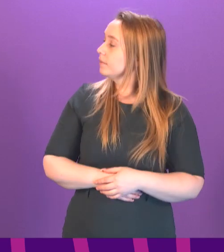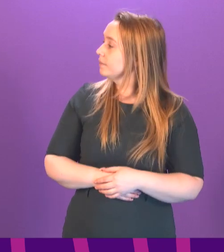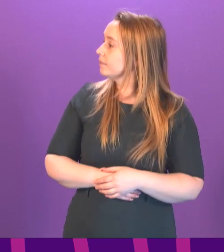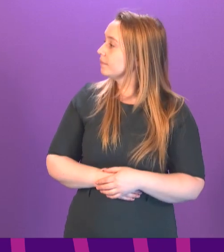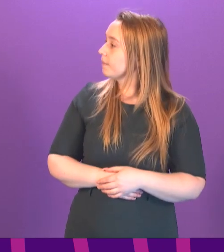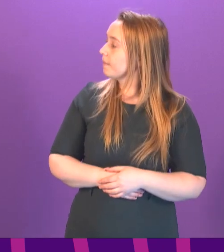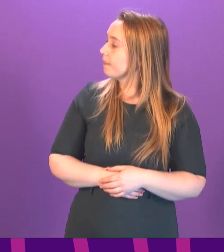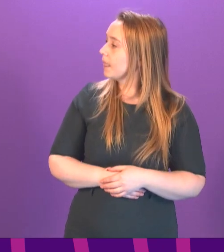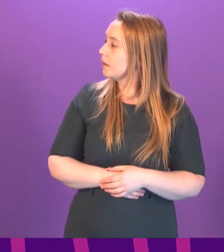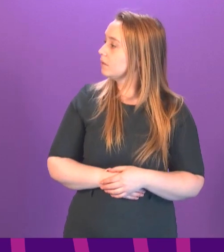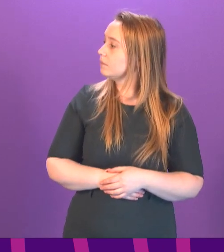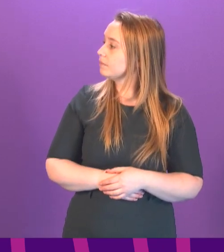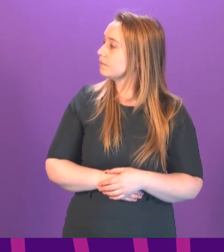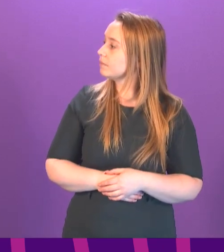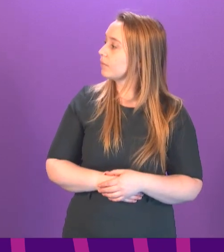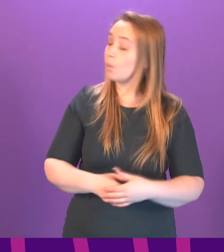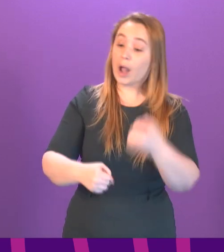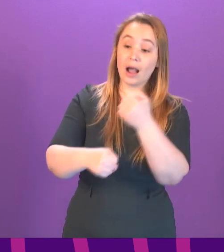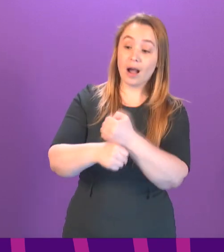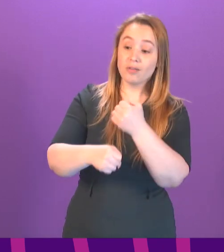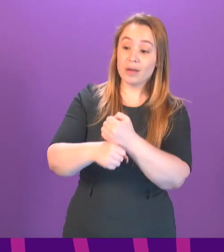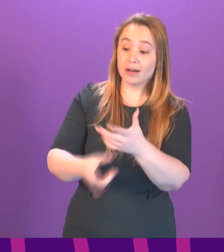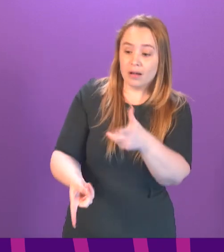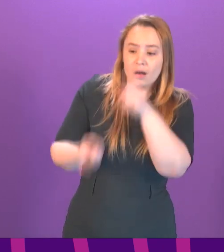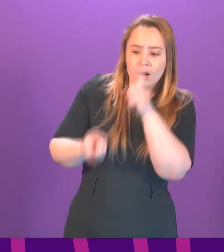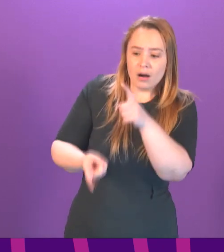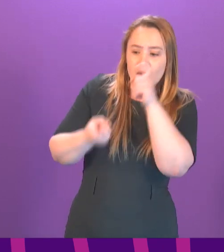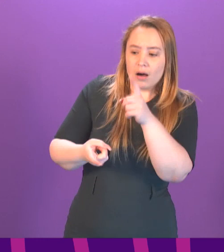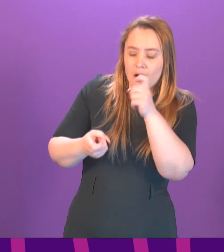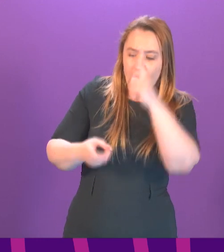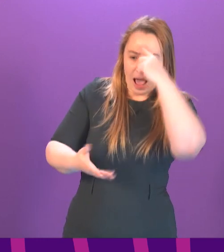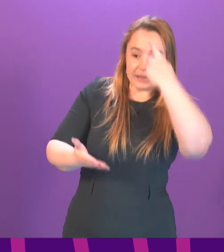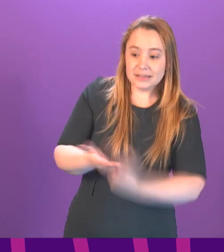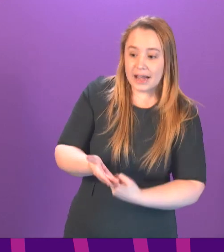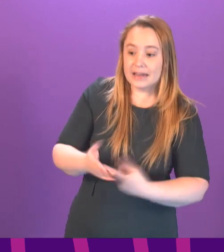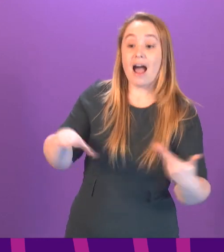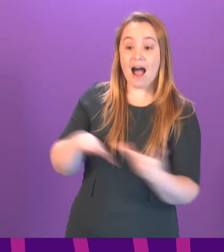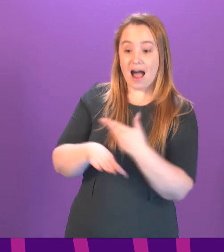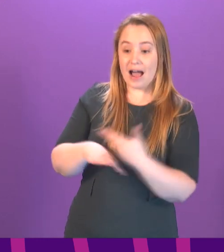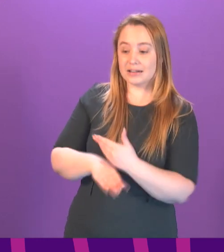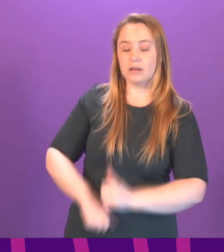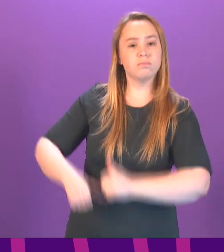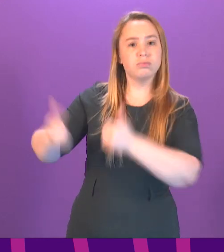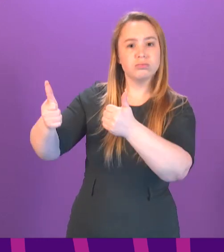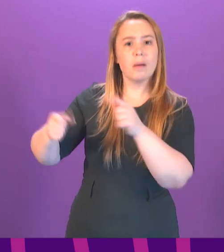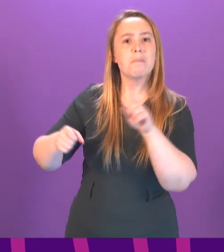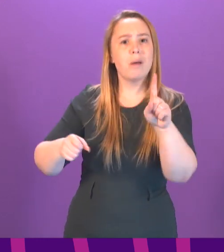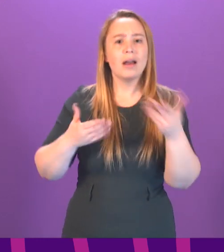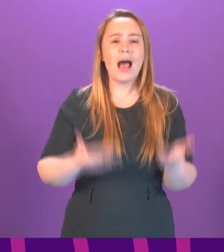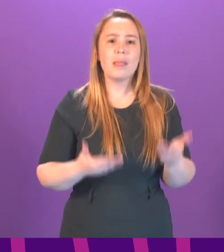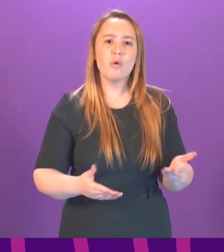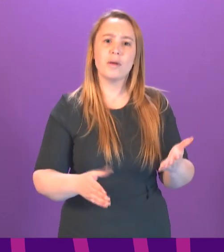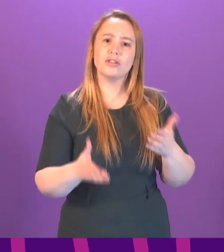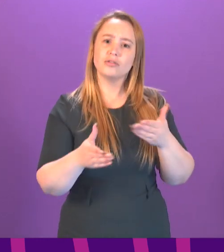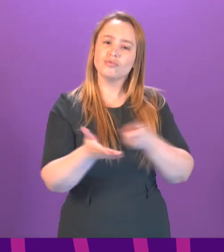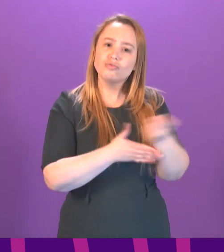I do give credit when the government listens and acts, but that hasn't happened on the issue of rent controls. And high rent is just